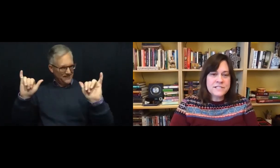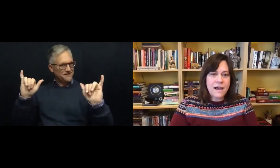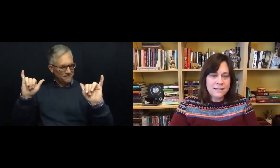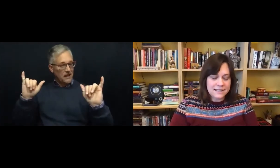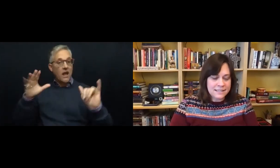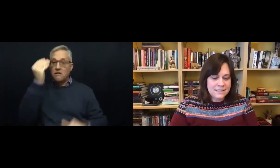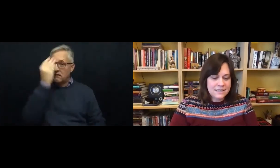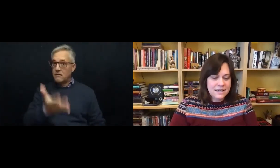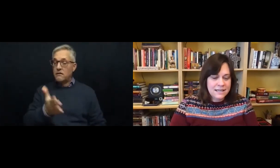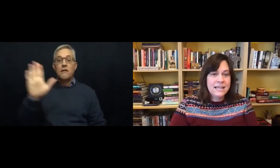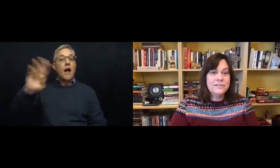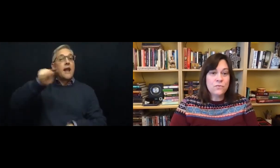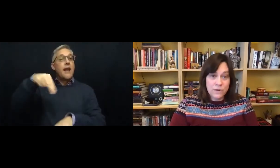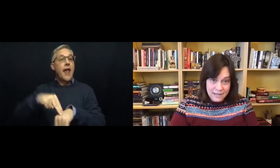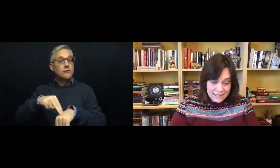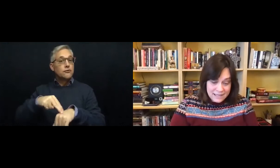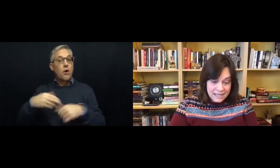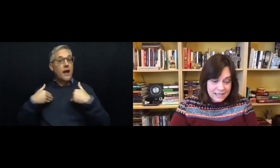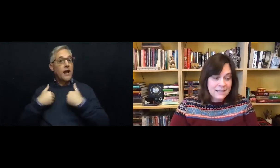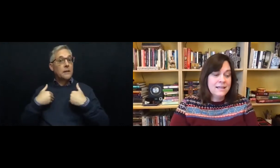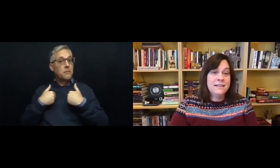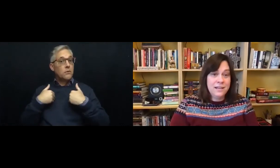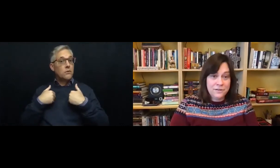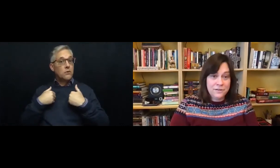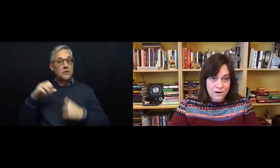Scotland is really the unicorn.